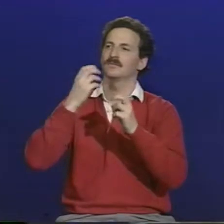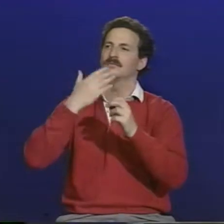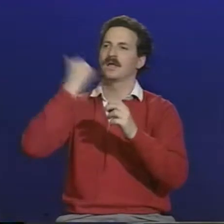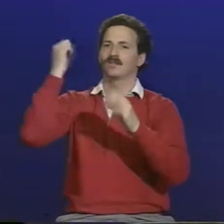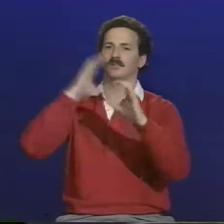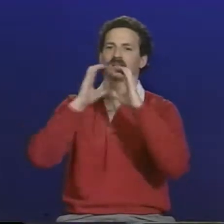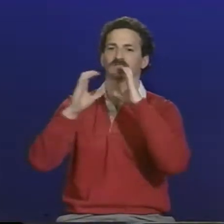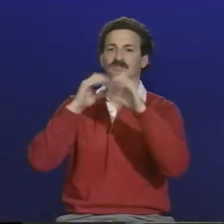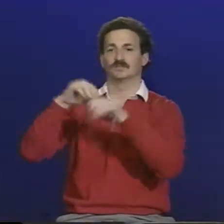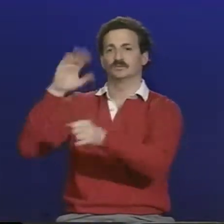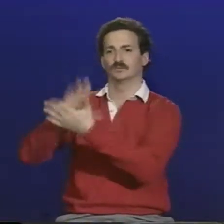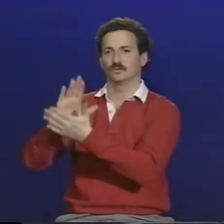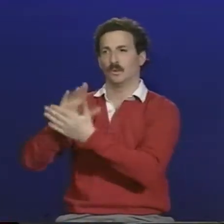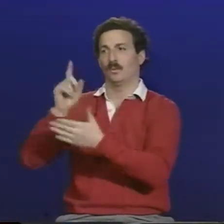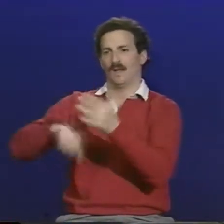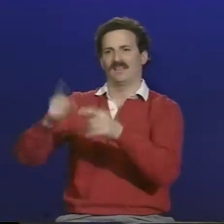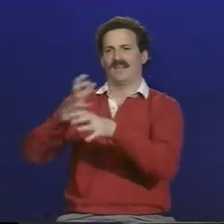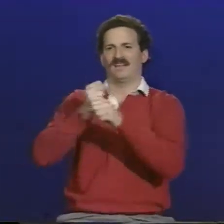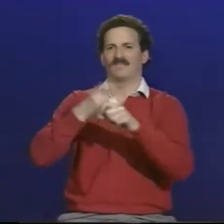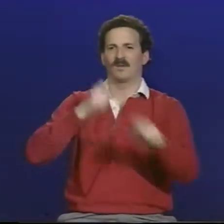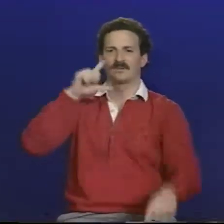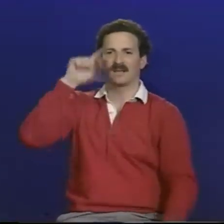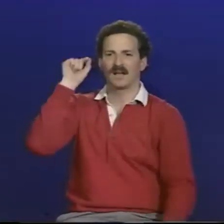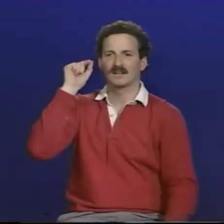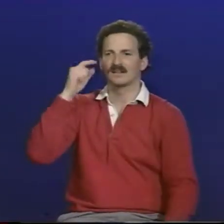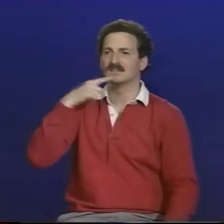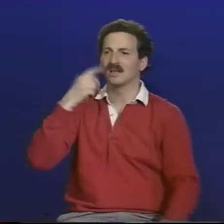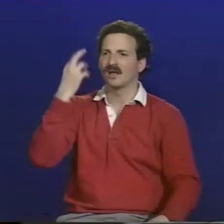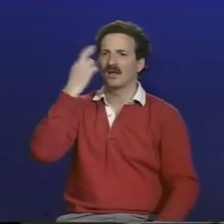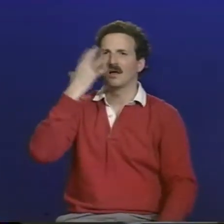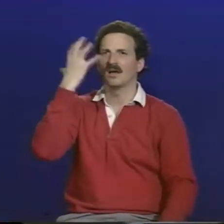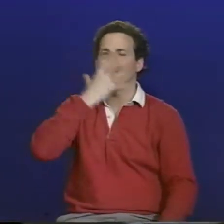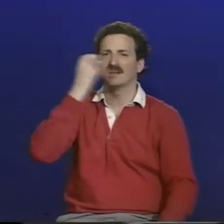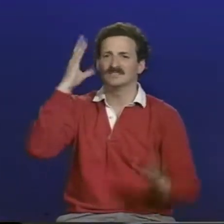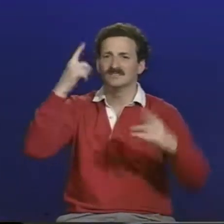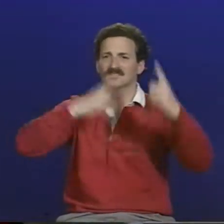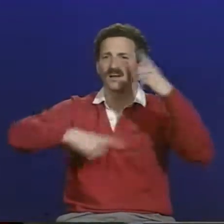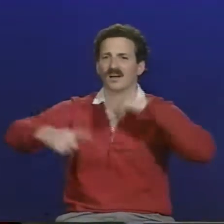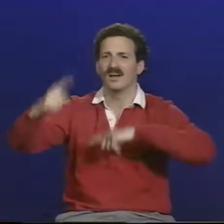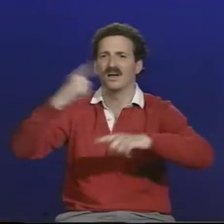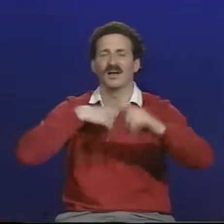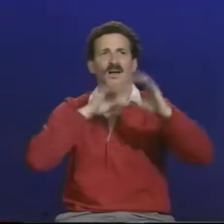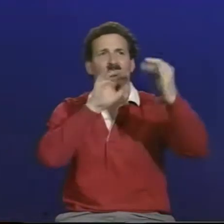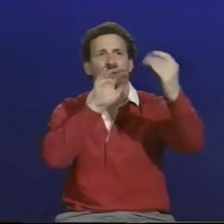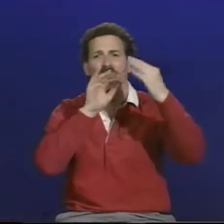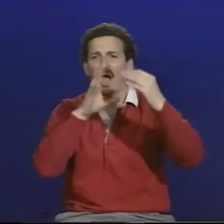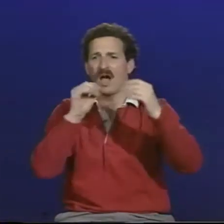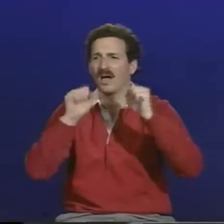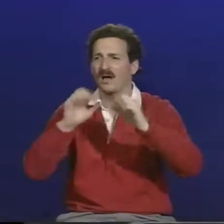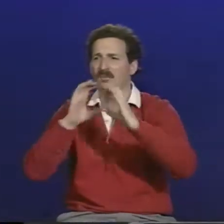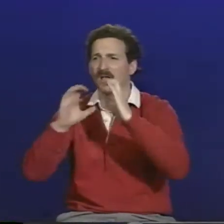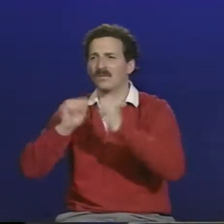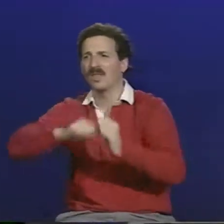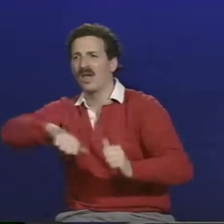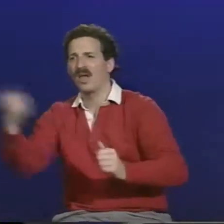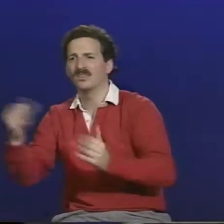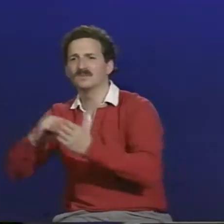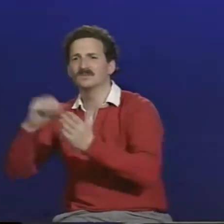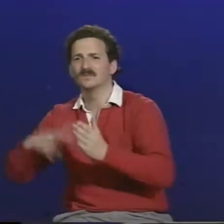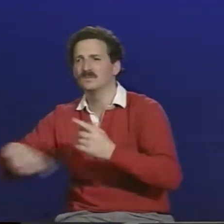to have the communication at Gallaudet and wished that they had had that when they were in their own mainstream programs. They said it was wonderful to be able to